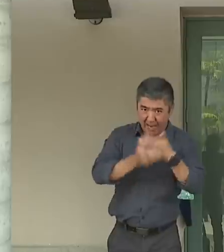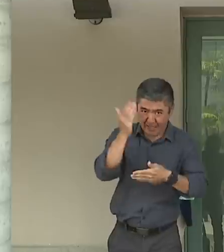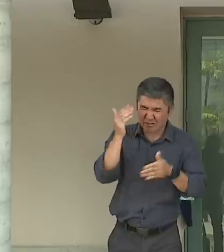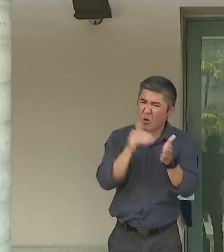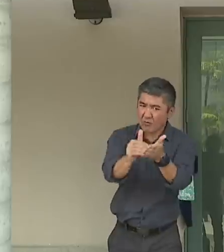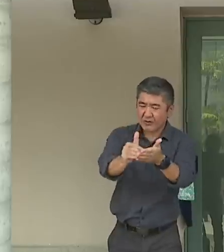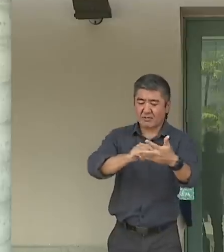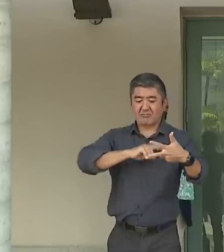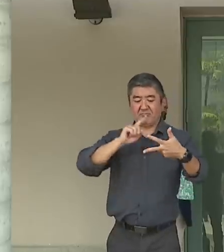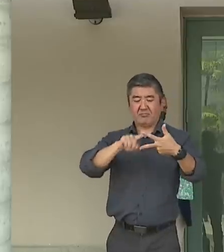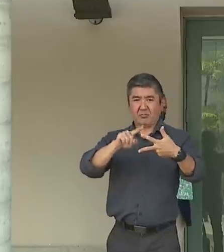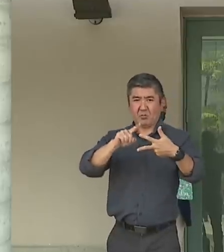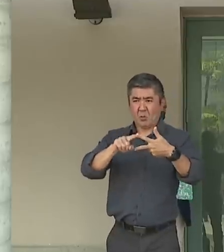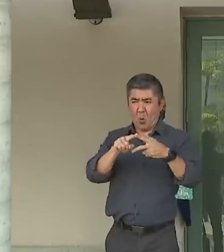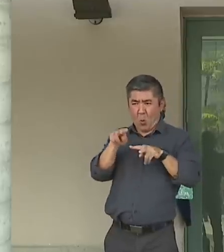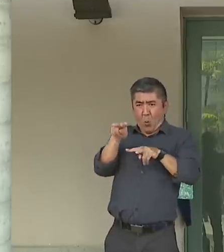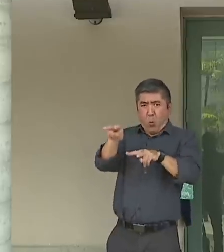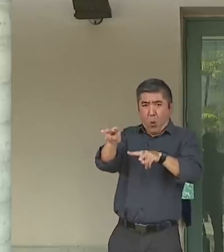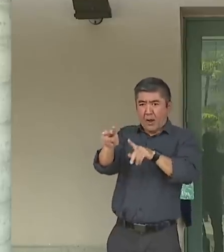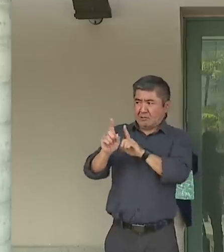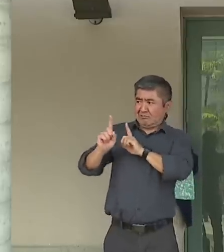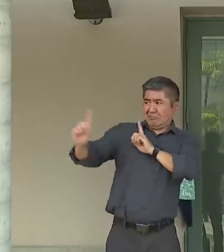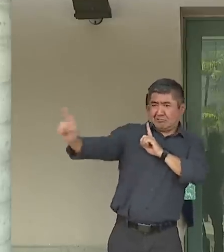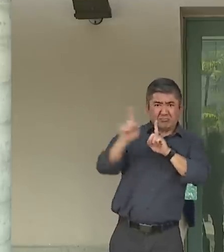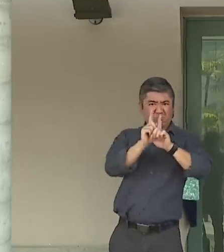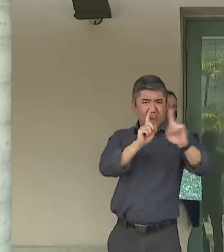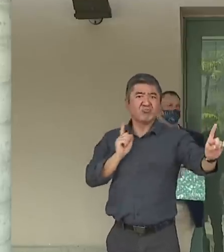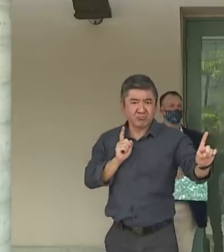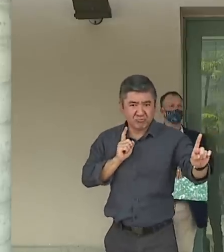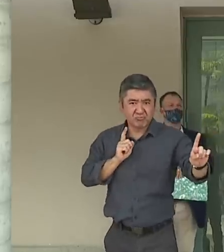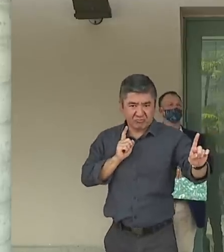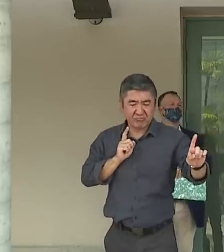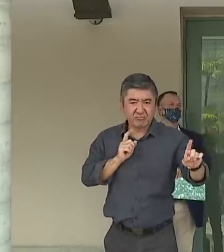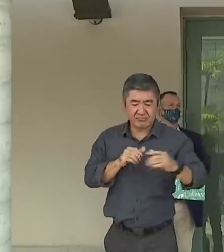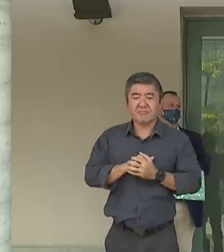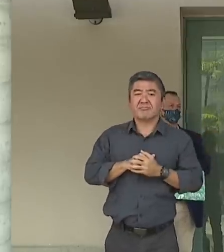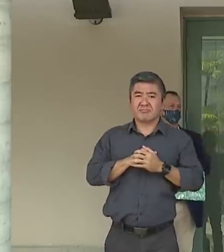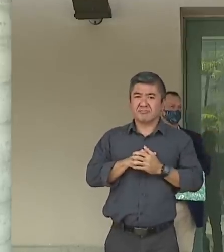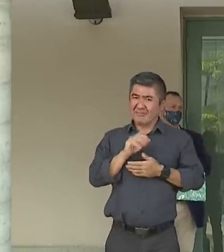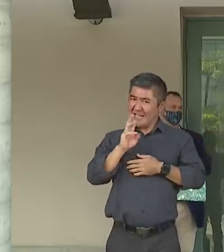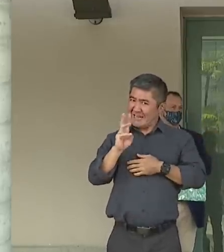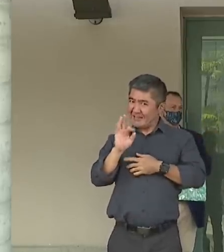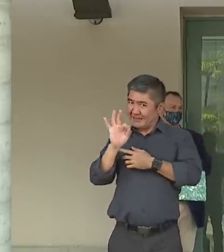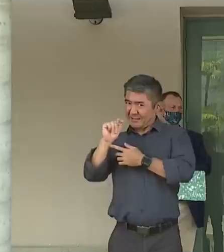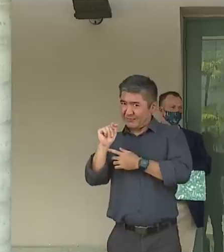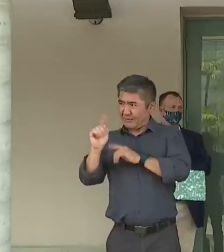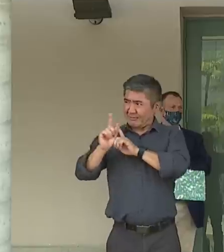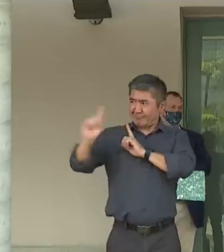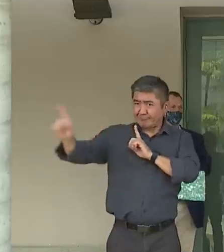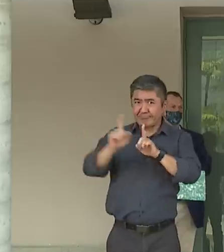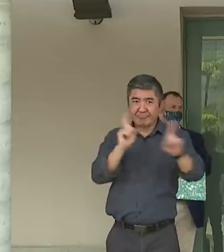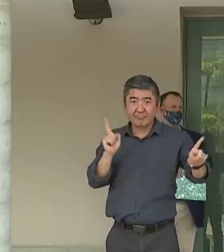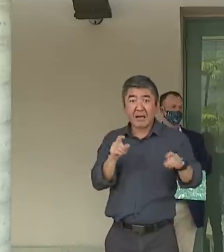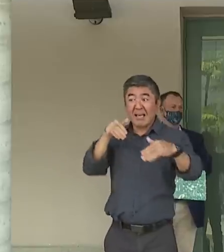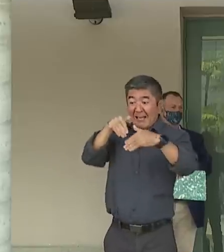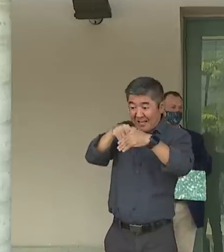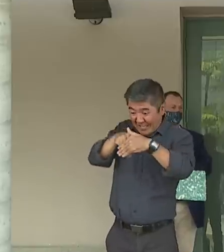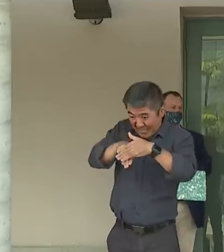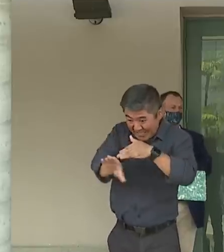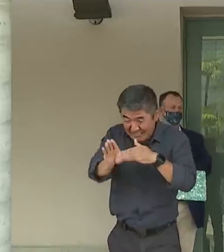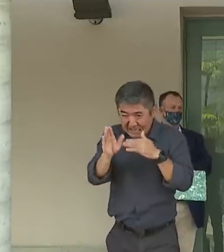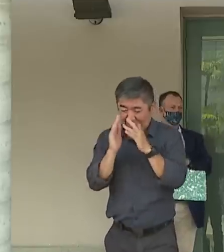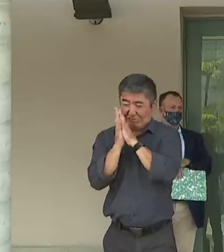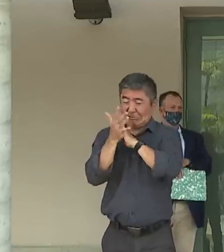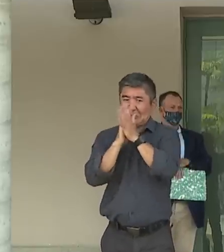Number two, watch your distance, which means social distancing six feet, avoiding crowded indoor spaces whenever you